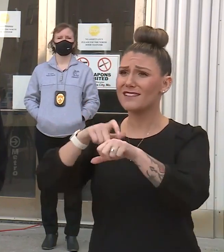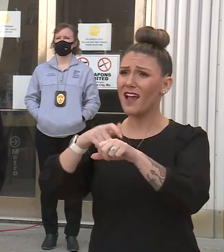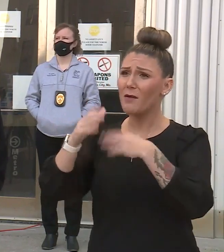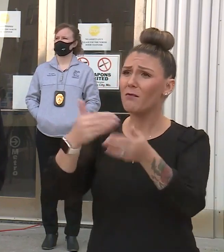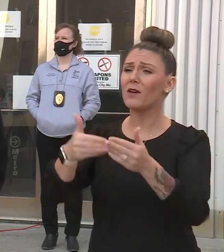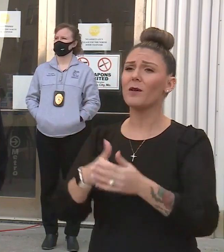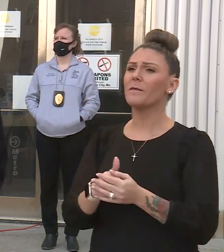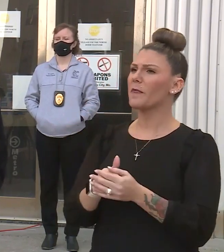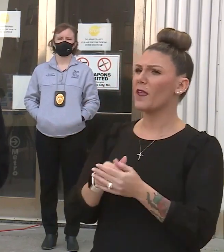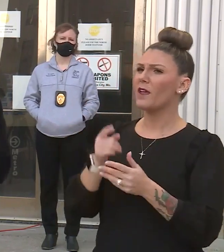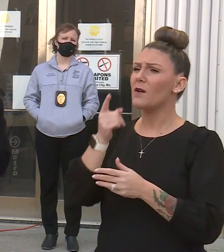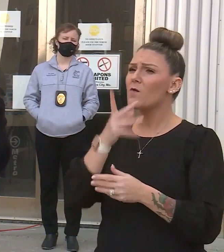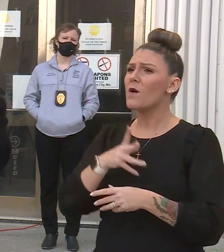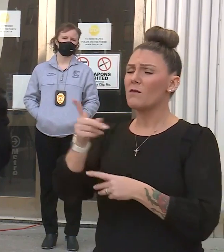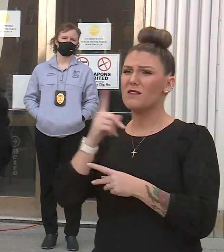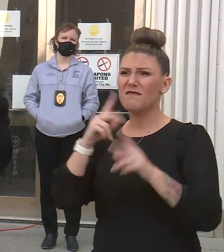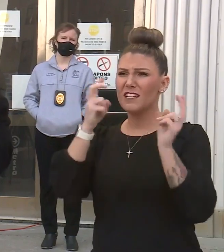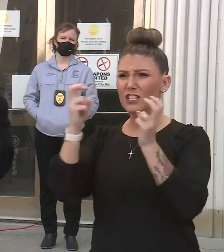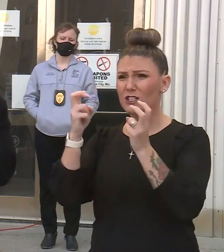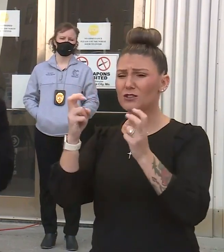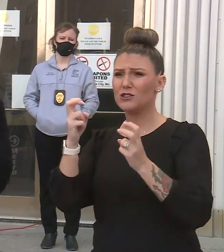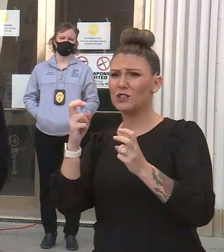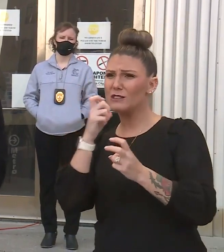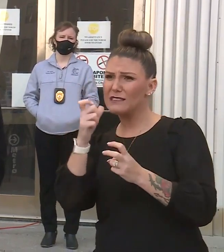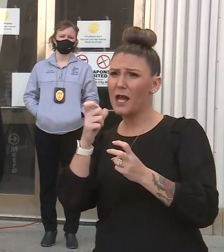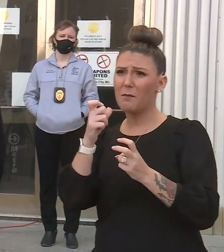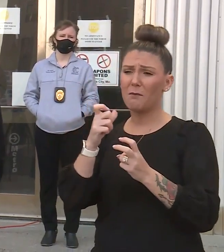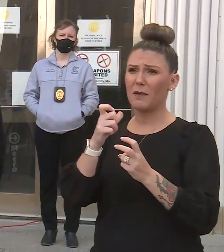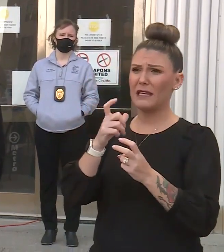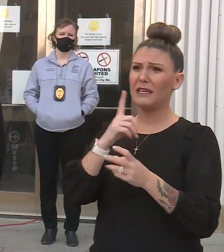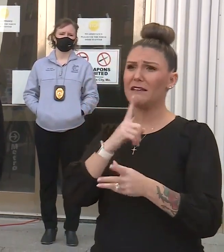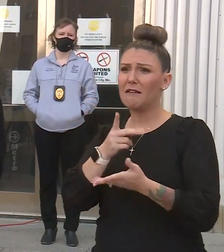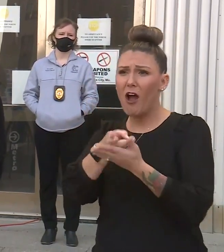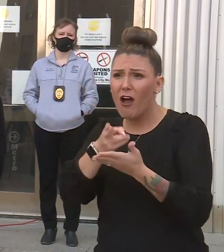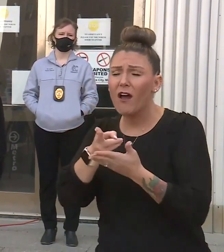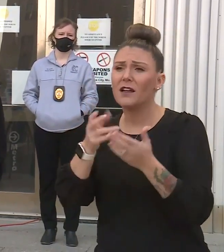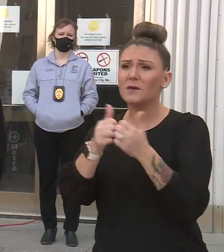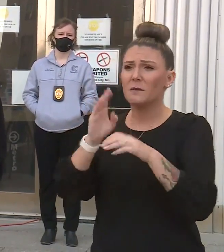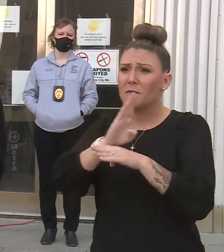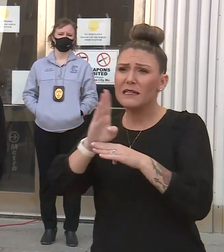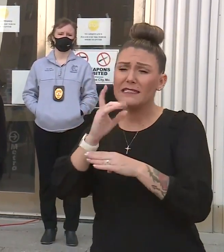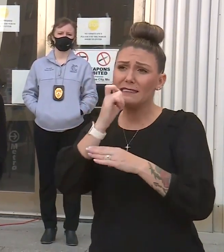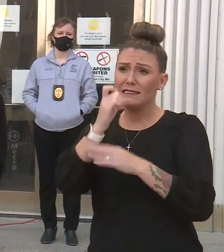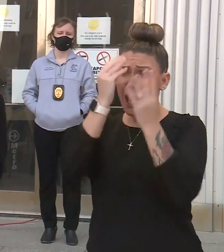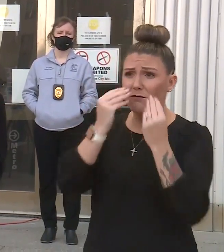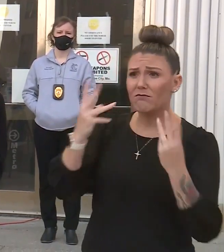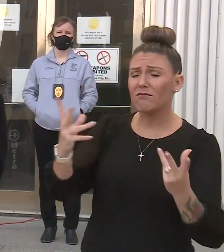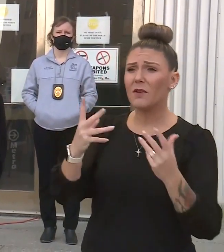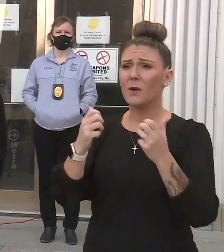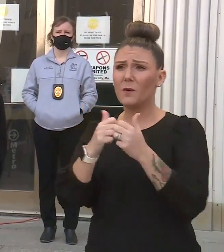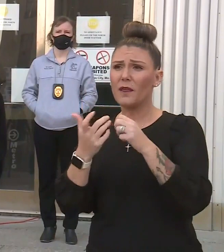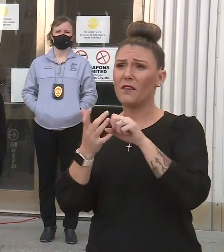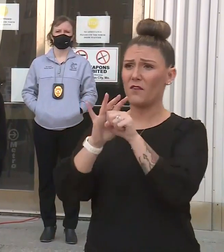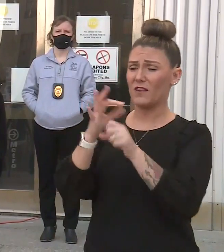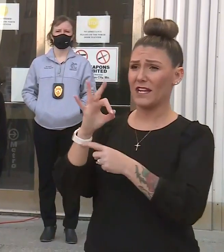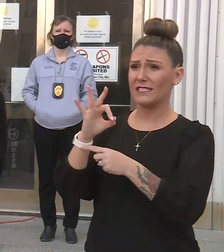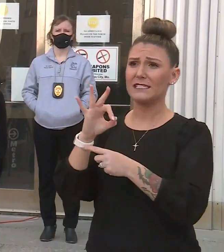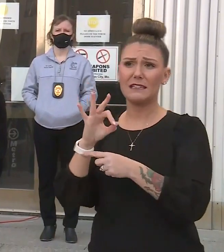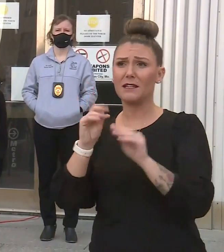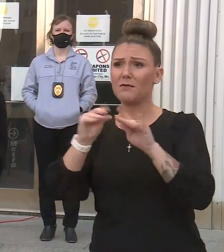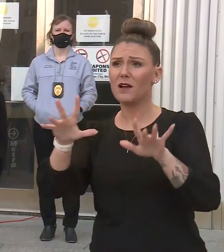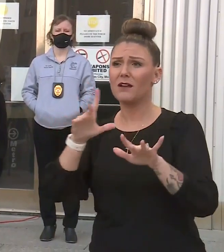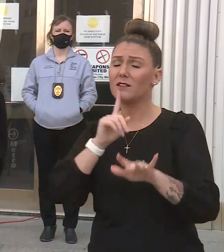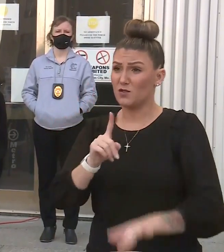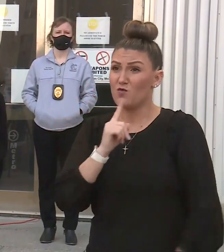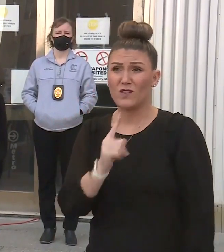we have had an issue with businesses not being forthcoming with COVID outbreaks. I think it's incredibly